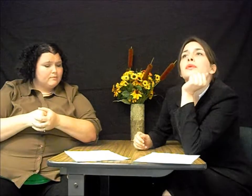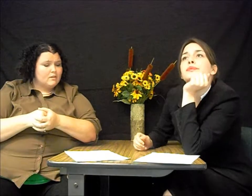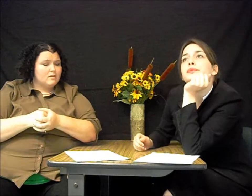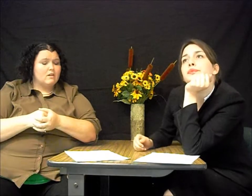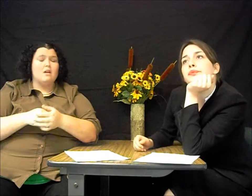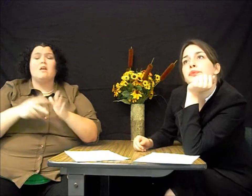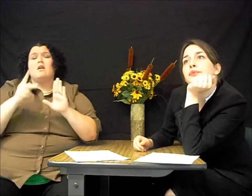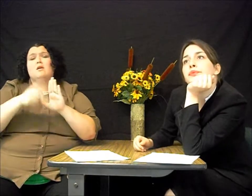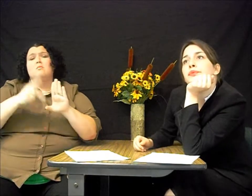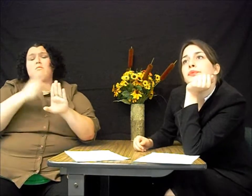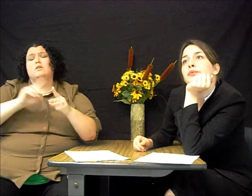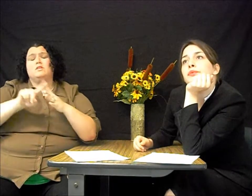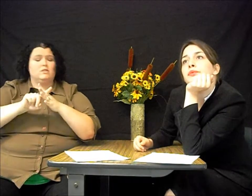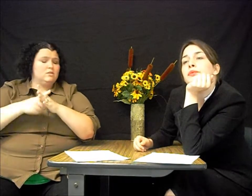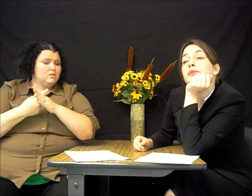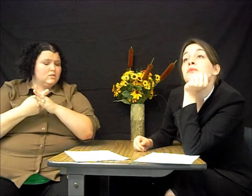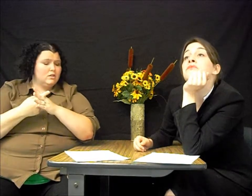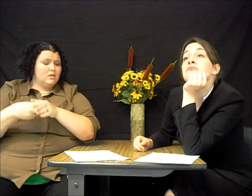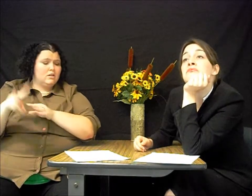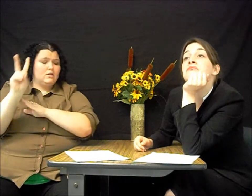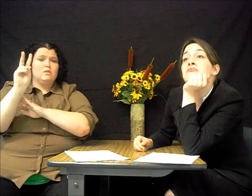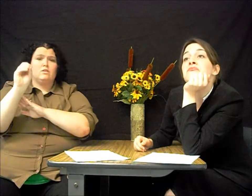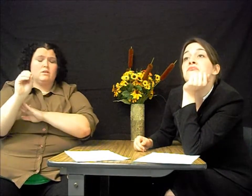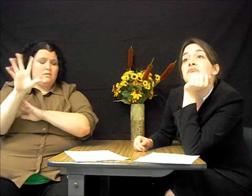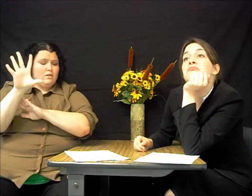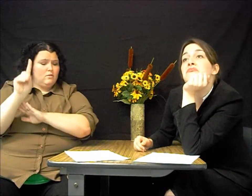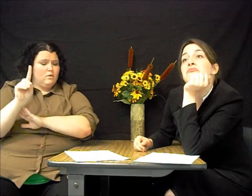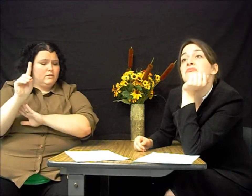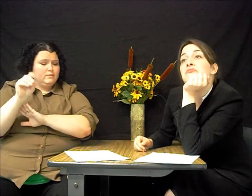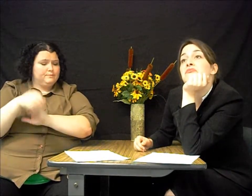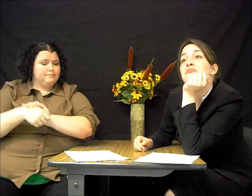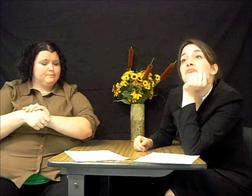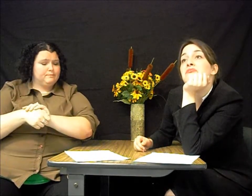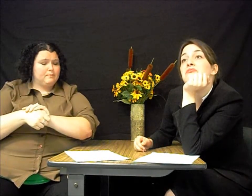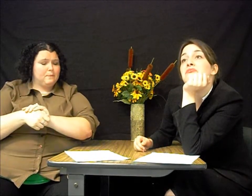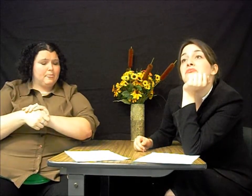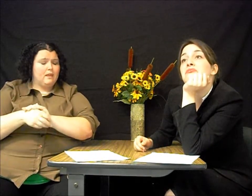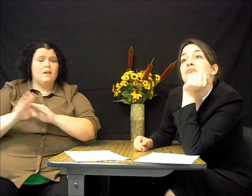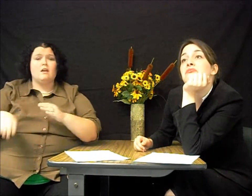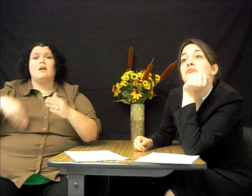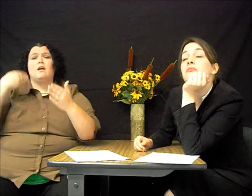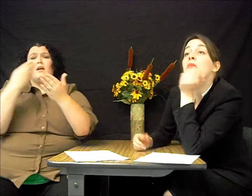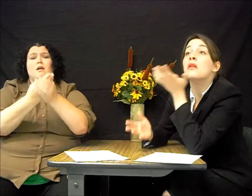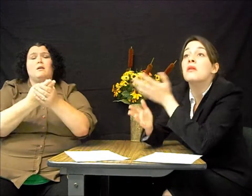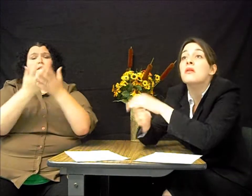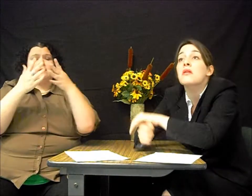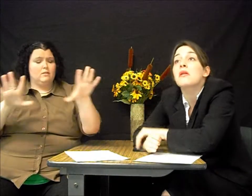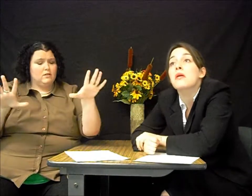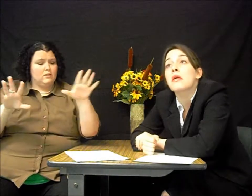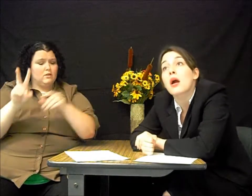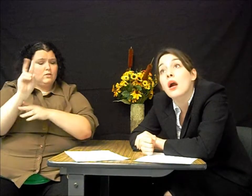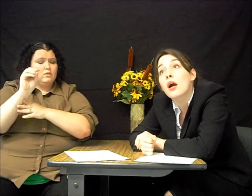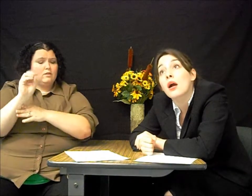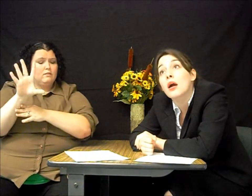have basic internet access. A process that began in 2050 and completed in 2052.